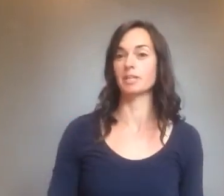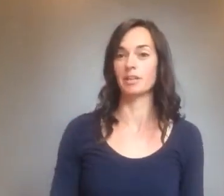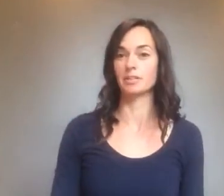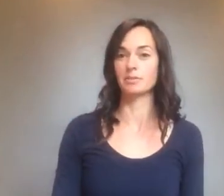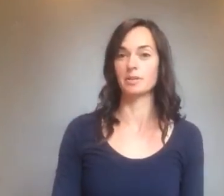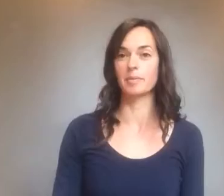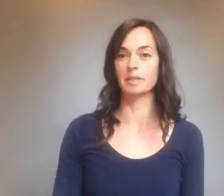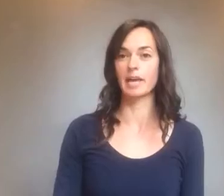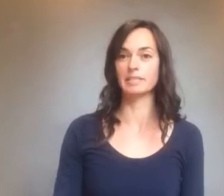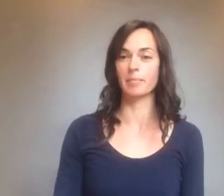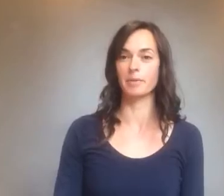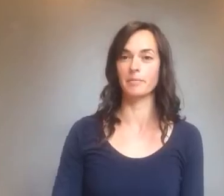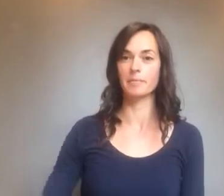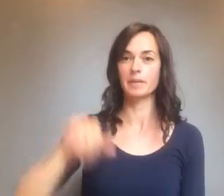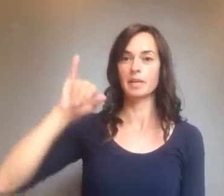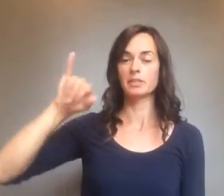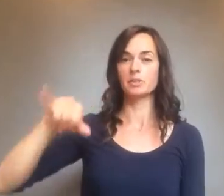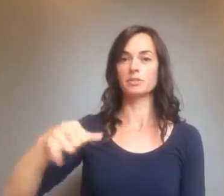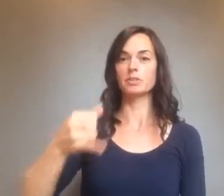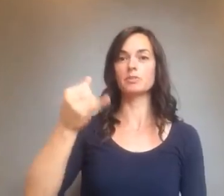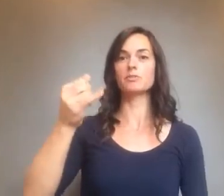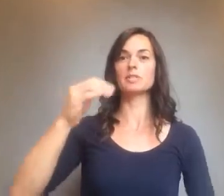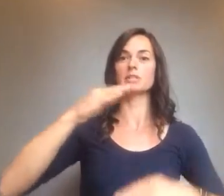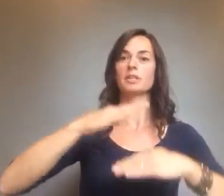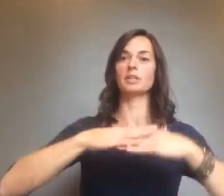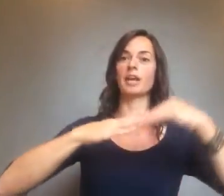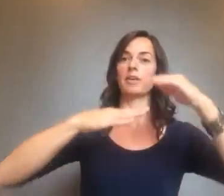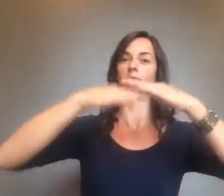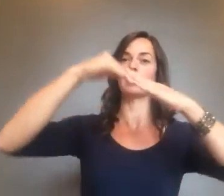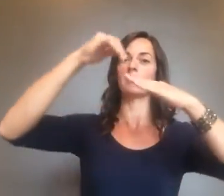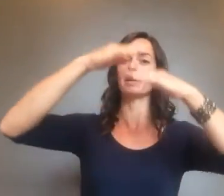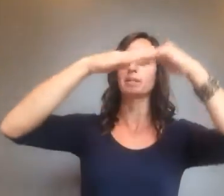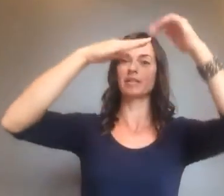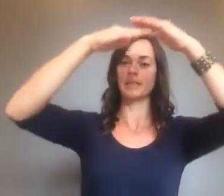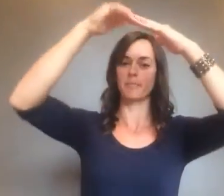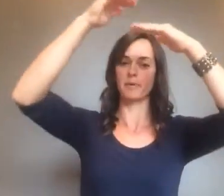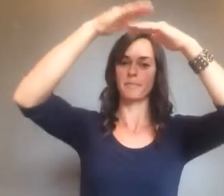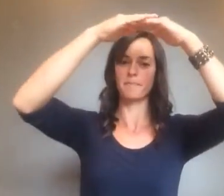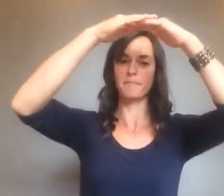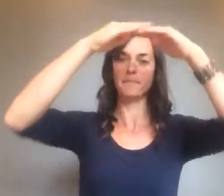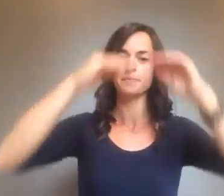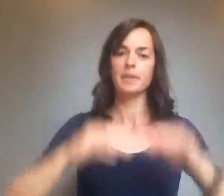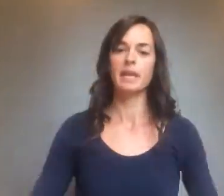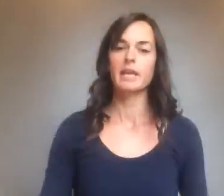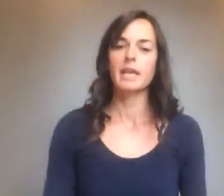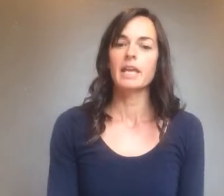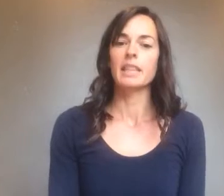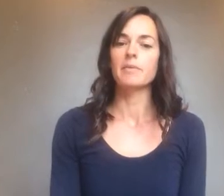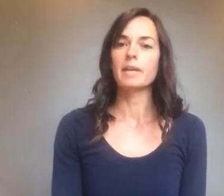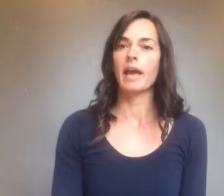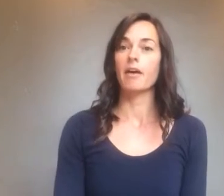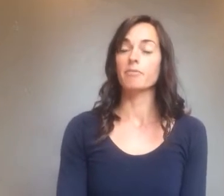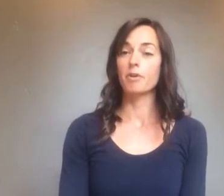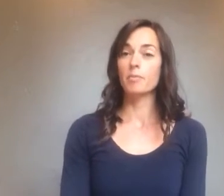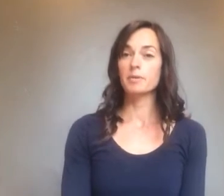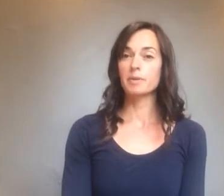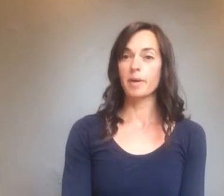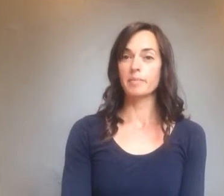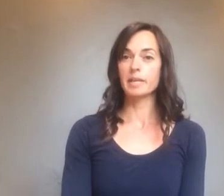each other, to rebuild that temple. So Jews return and rebuild the temple. Then we have Roman Republic,